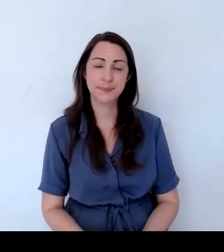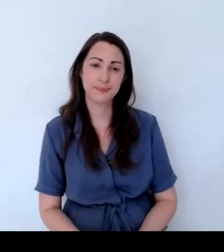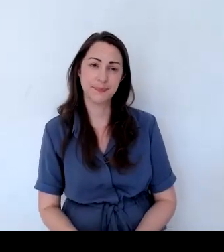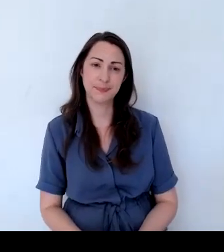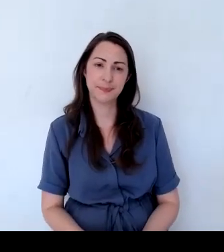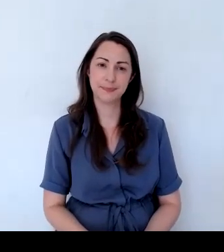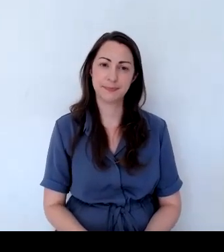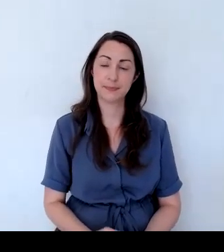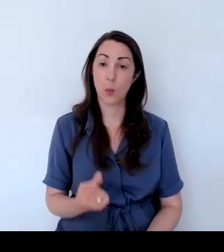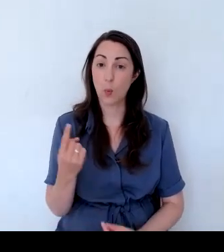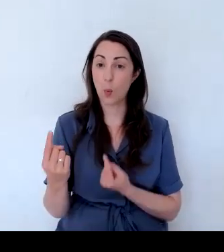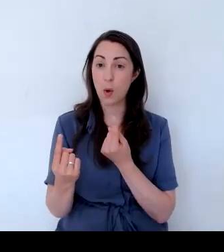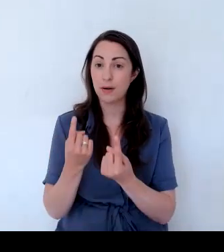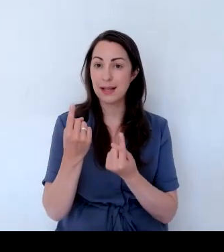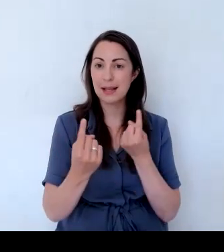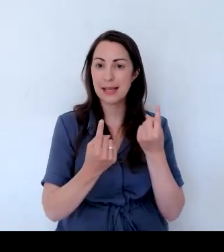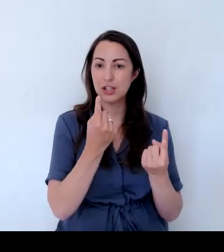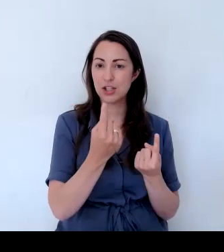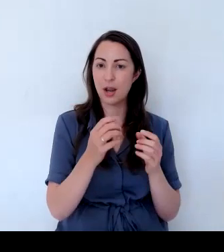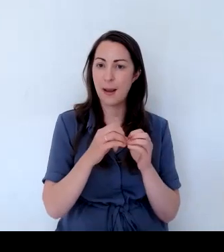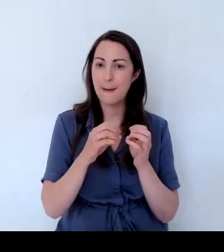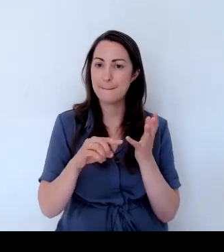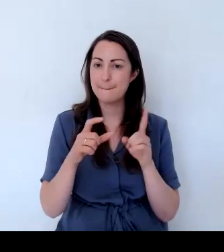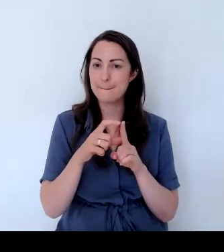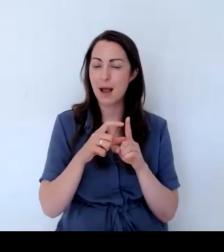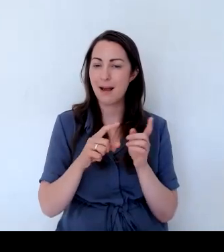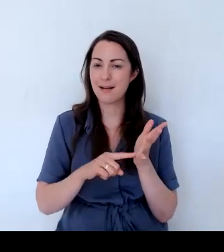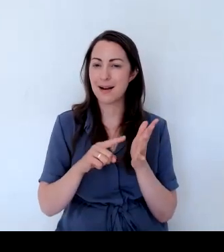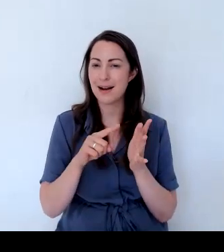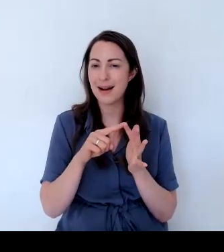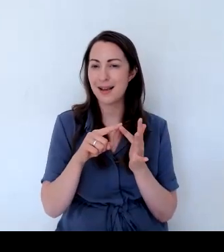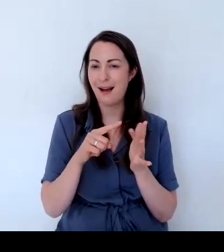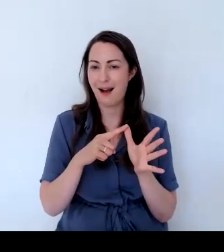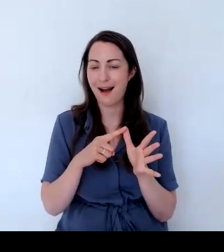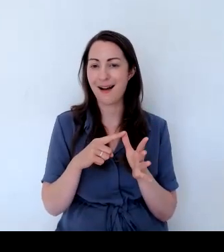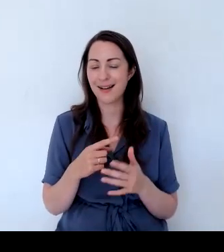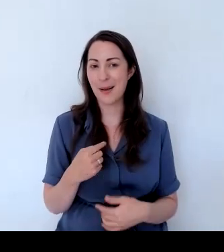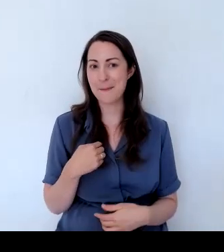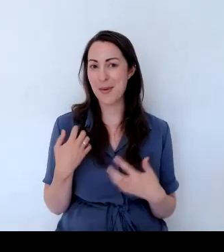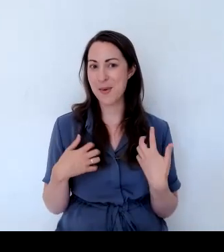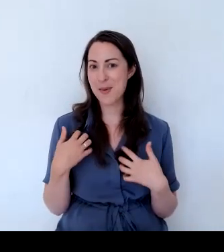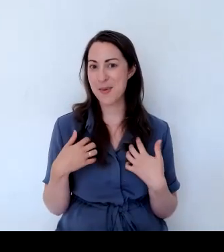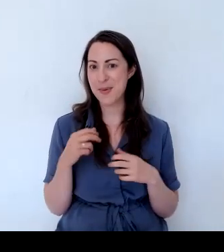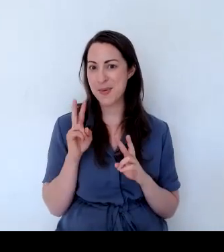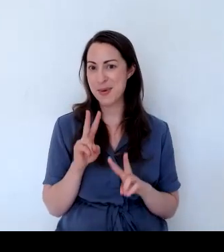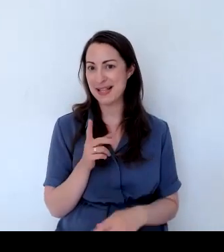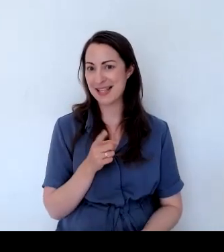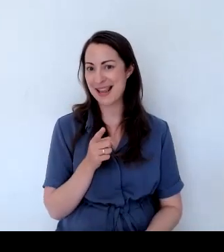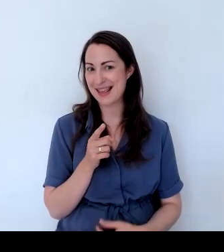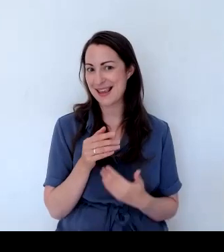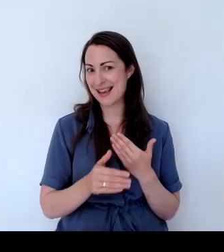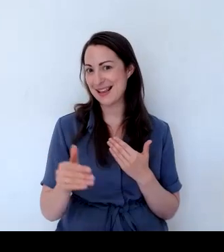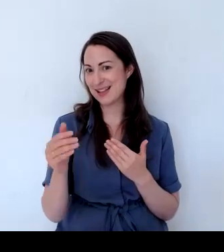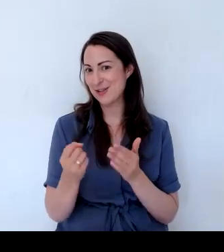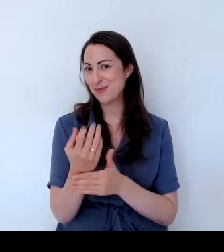of the Buddleia. And I'm really looking forward to seeing these. This is the first year that I've grown three